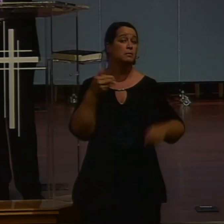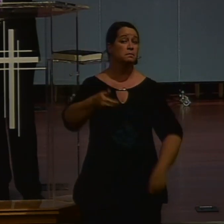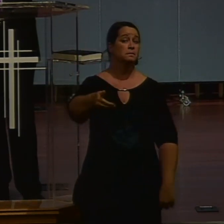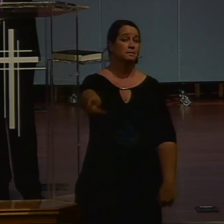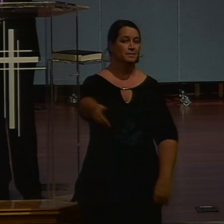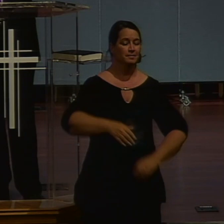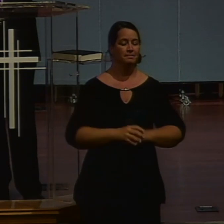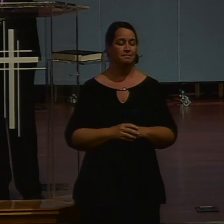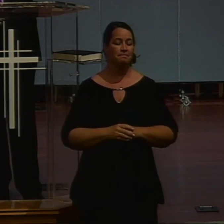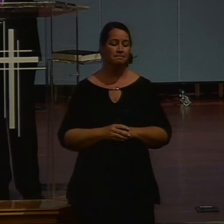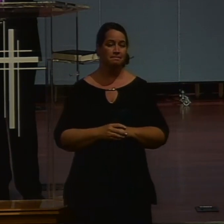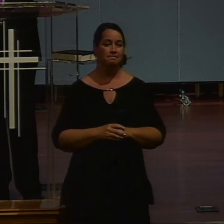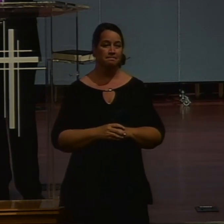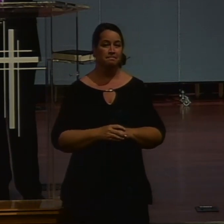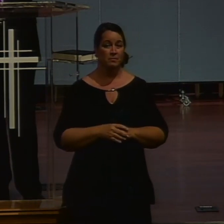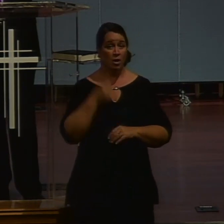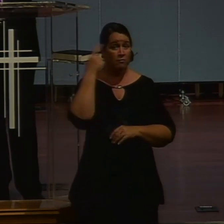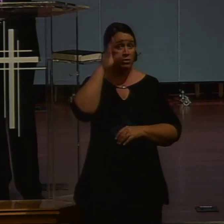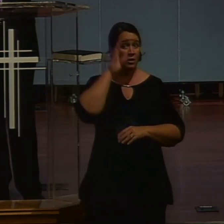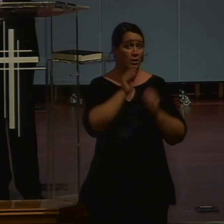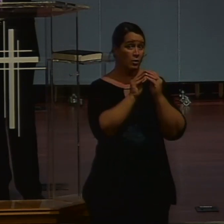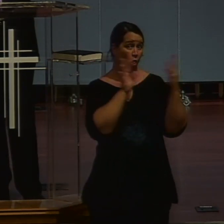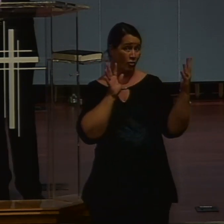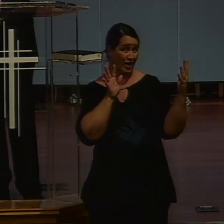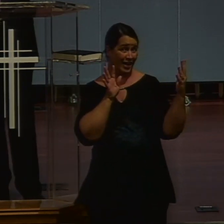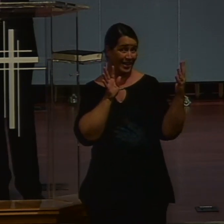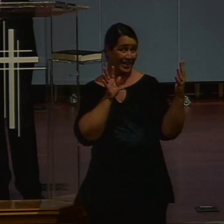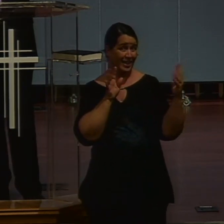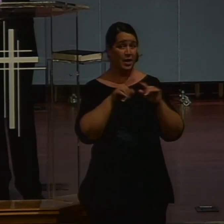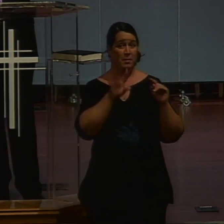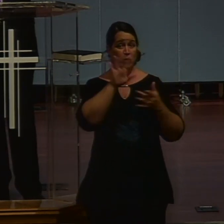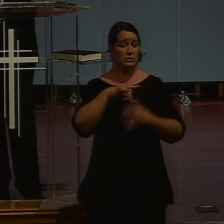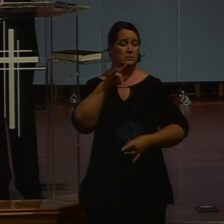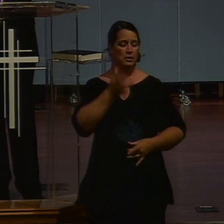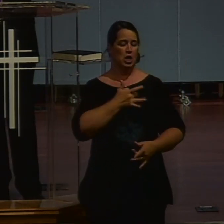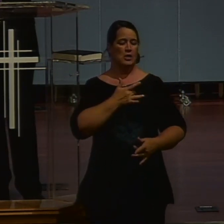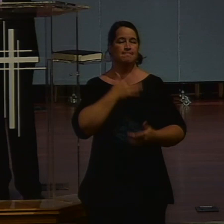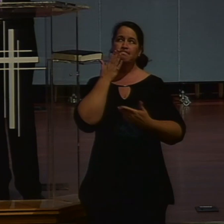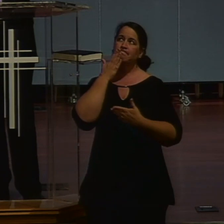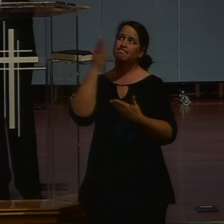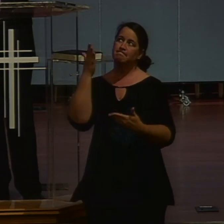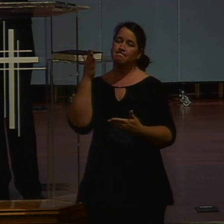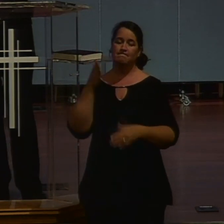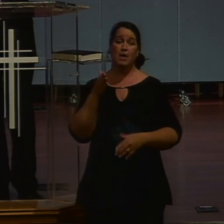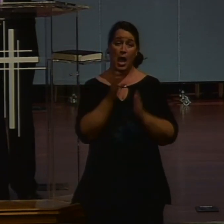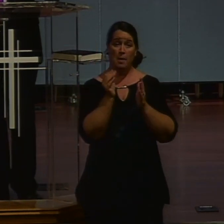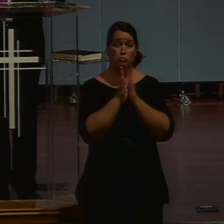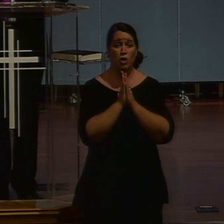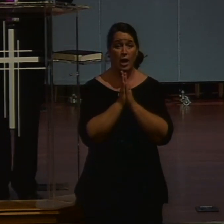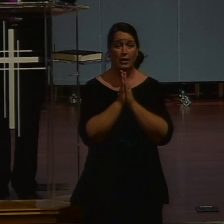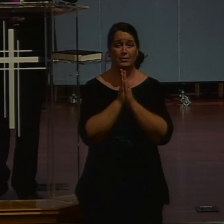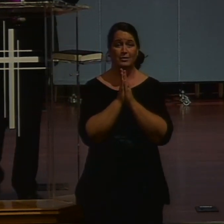are going to be done with excellence and for the glory of God. Let's go to the Lord in prayer with a spirit of thankfulness for all he's done and a spirit of prayerfulness for what lies